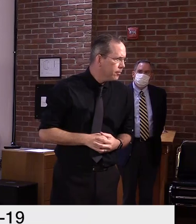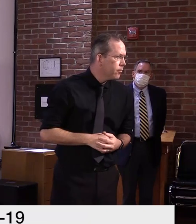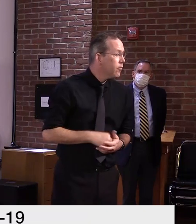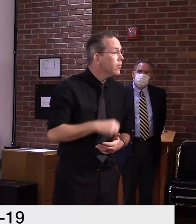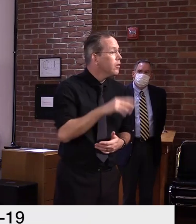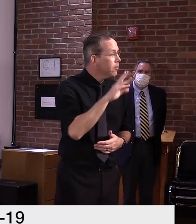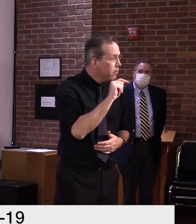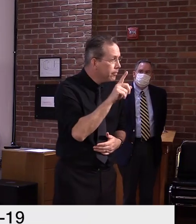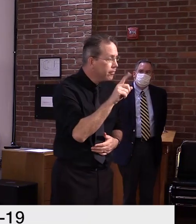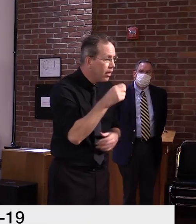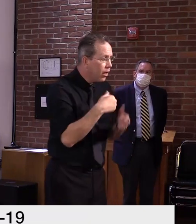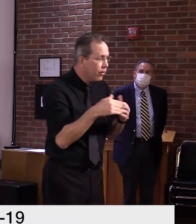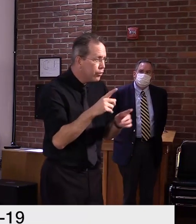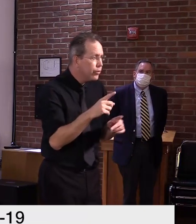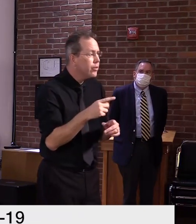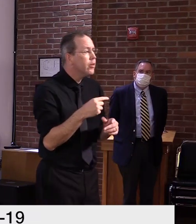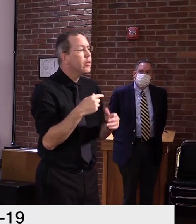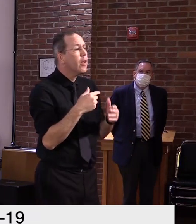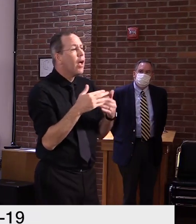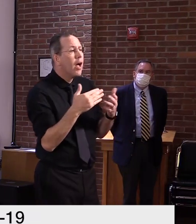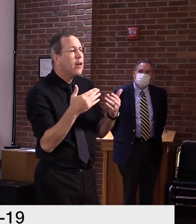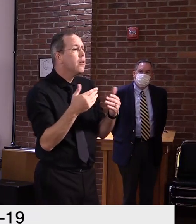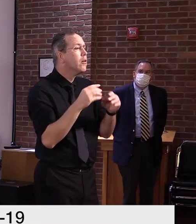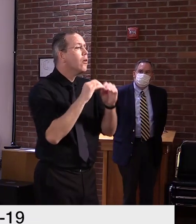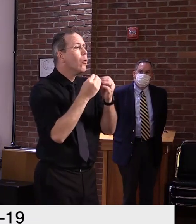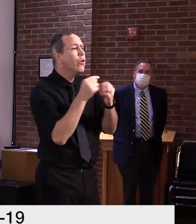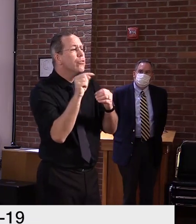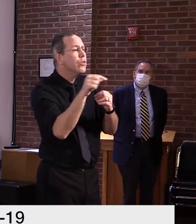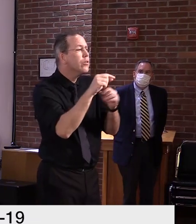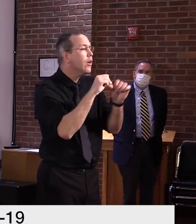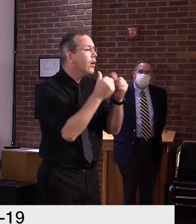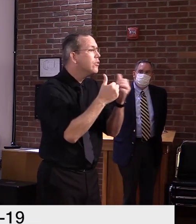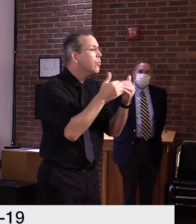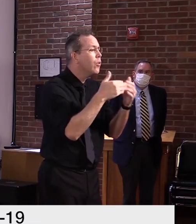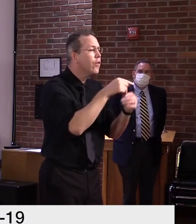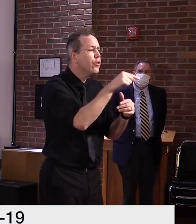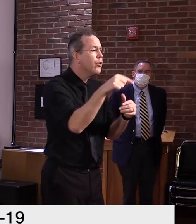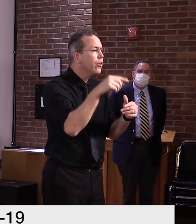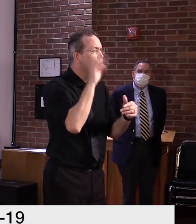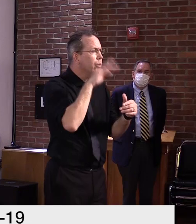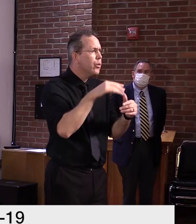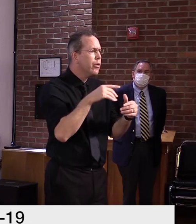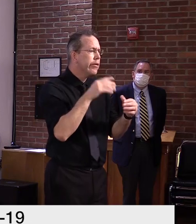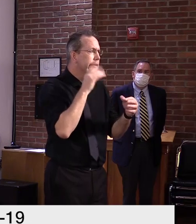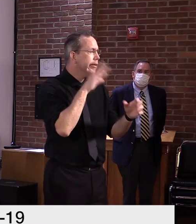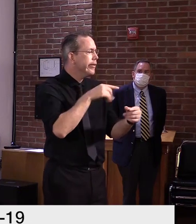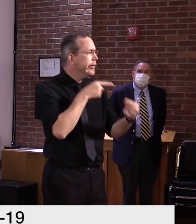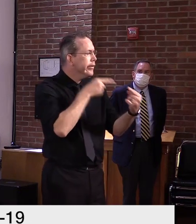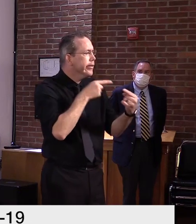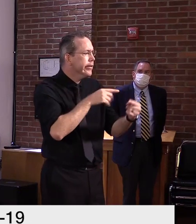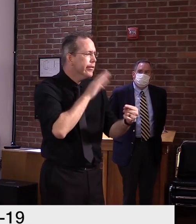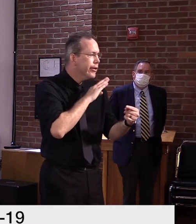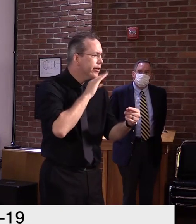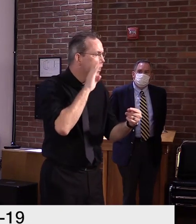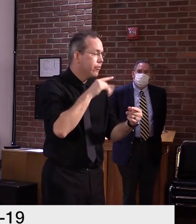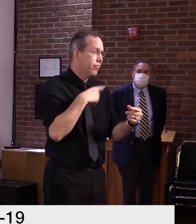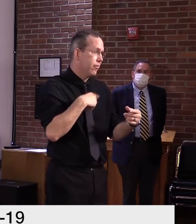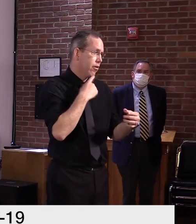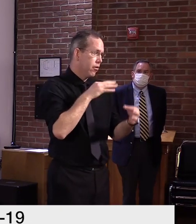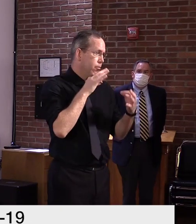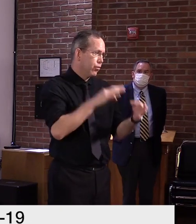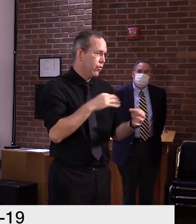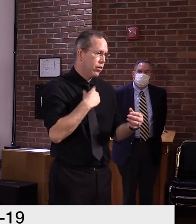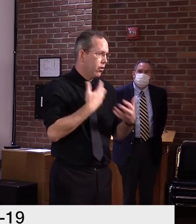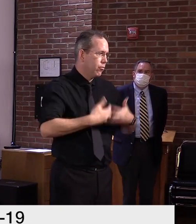any entity, with any sector, um, there, it isn't perfect and, um, and, and people aren't perfect either. Uh, so